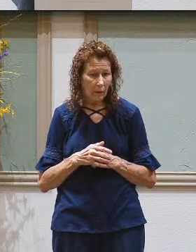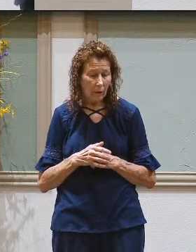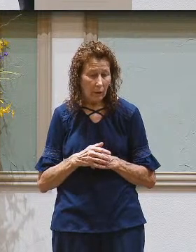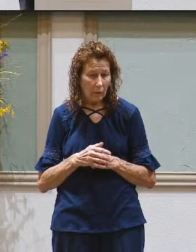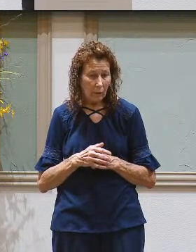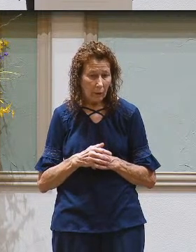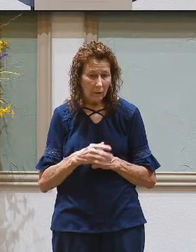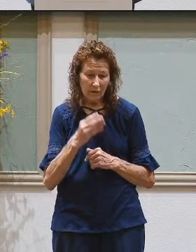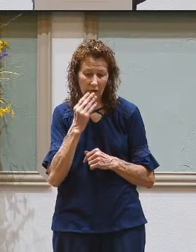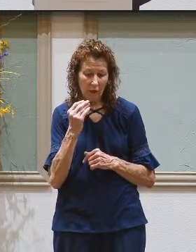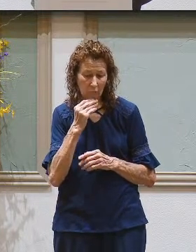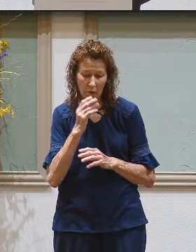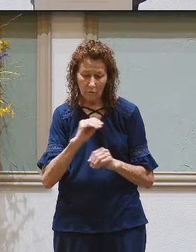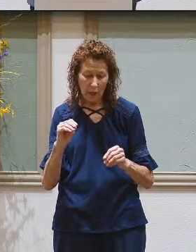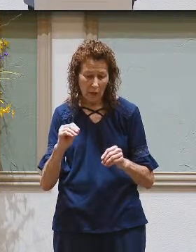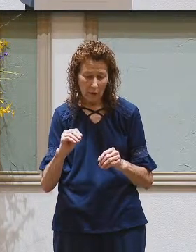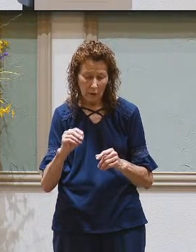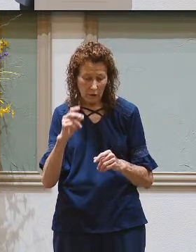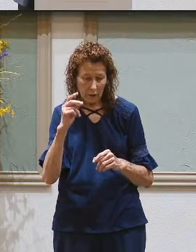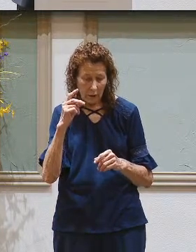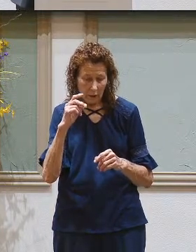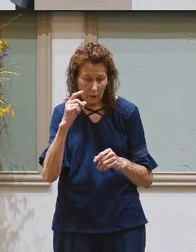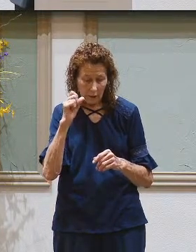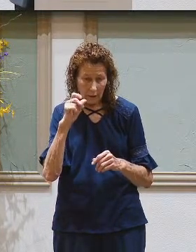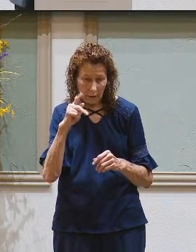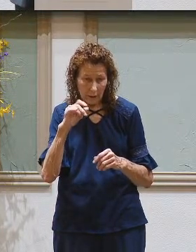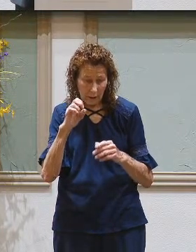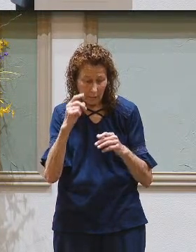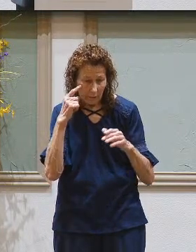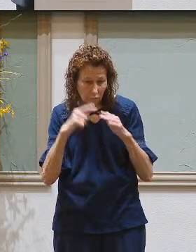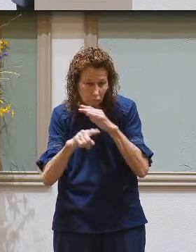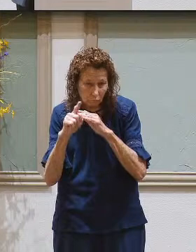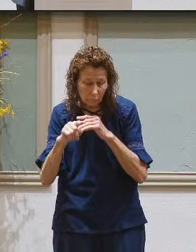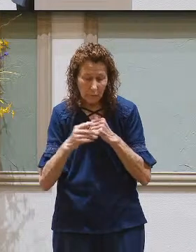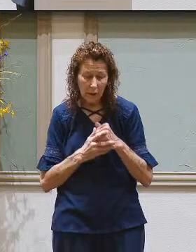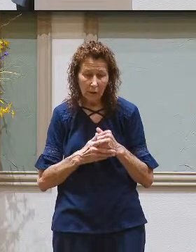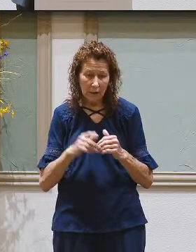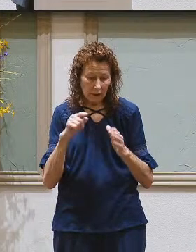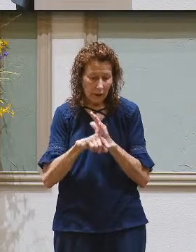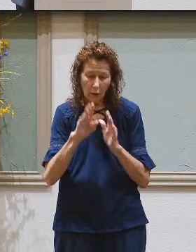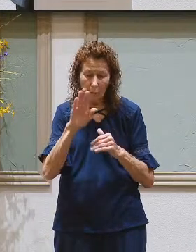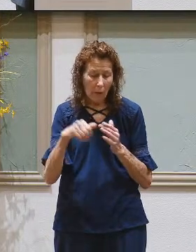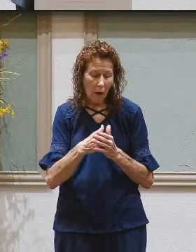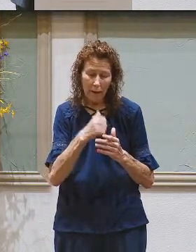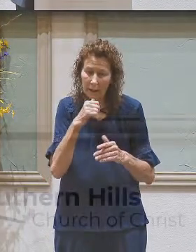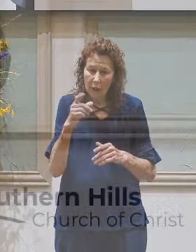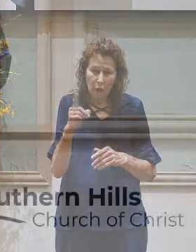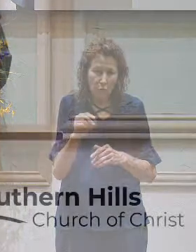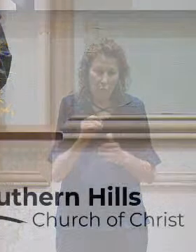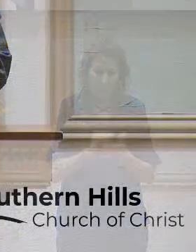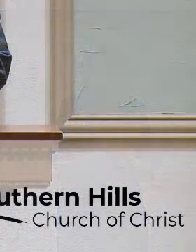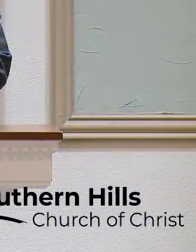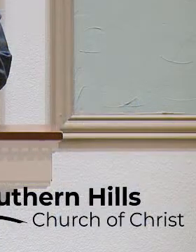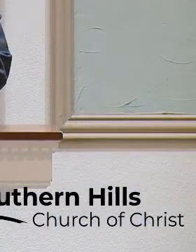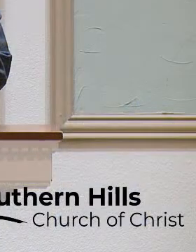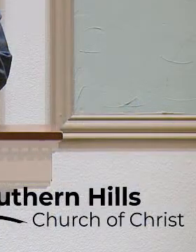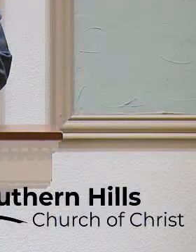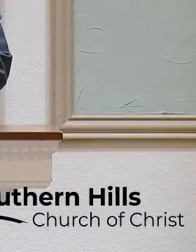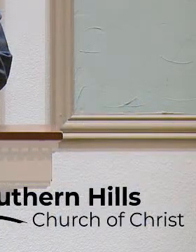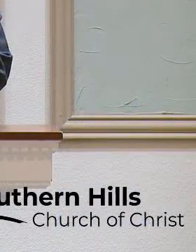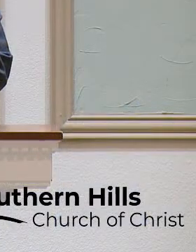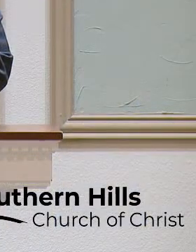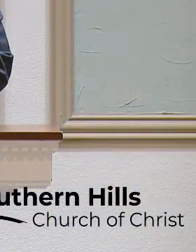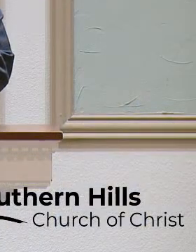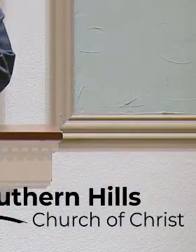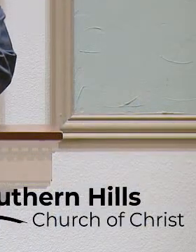These Hebrews are nothing but a bunch of spies kill them all. Joseph doesn't do that. He doesn't give them what